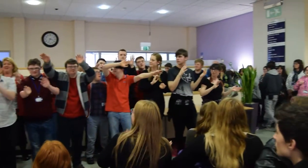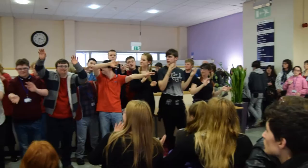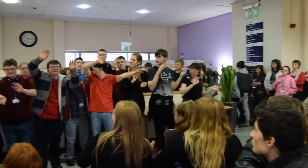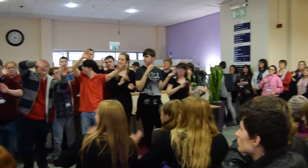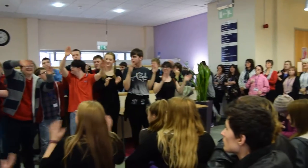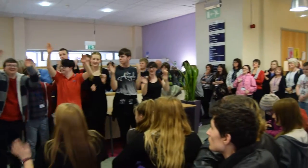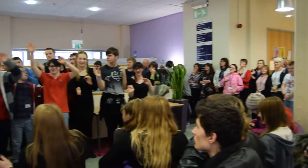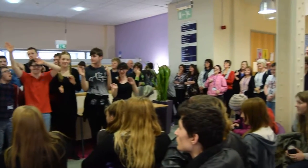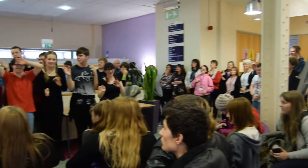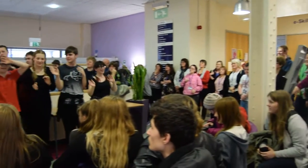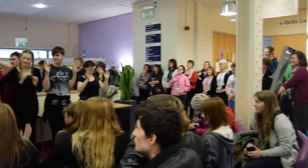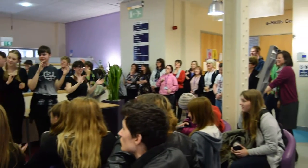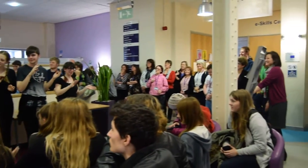but I looking for the sound of the